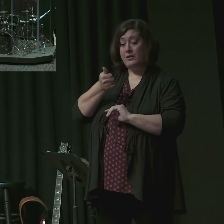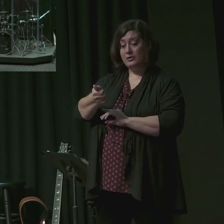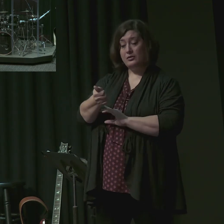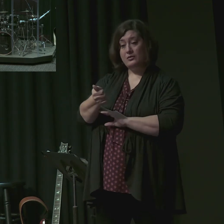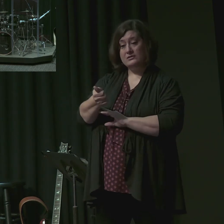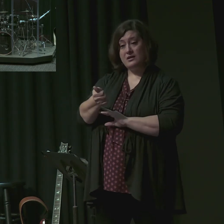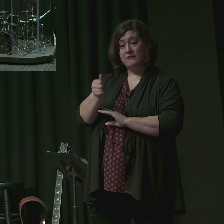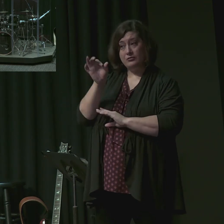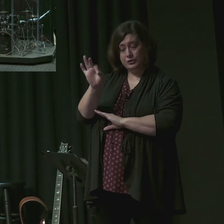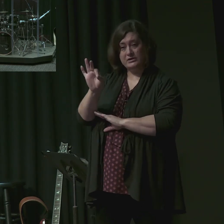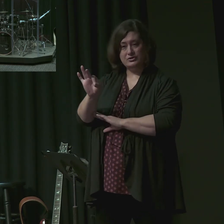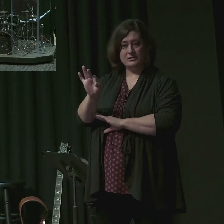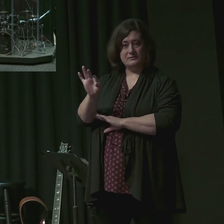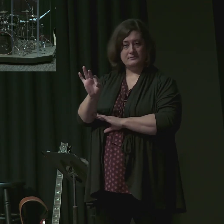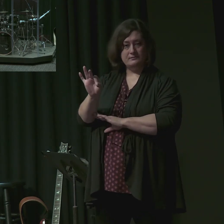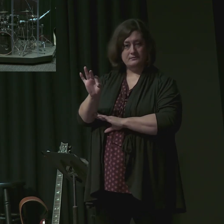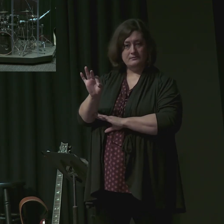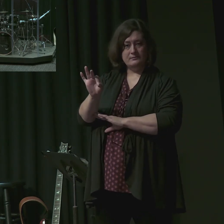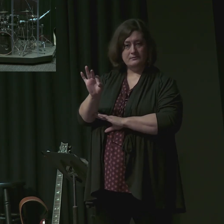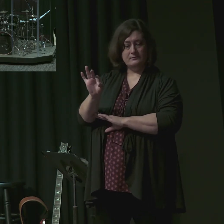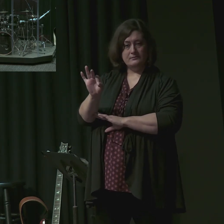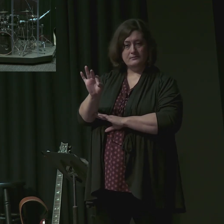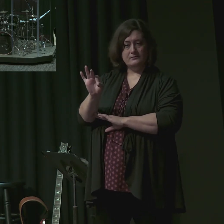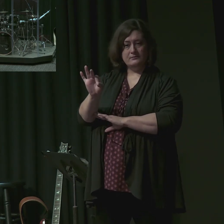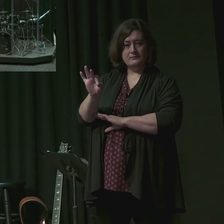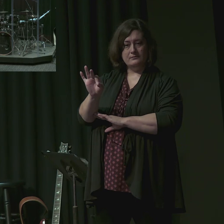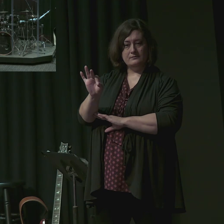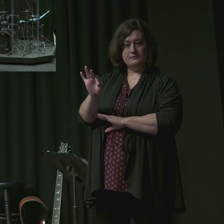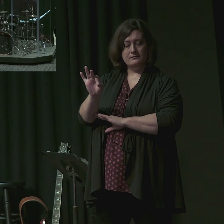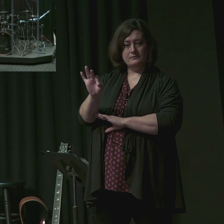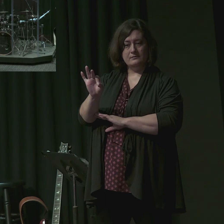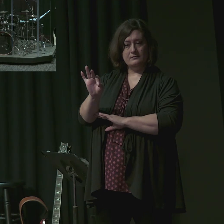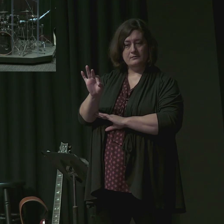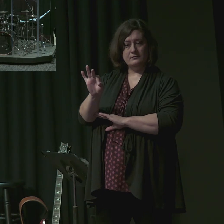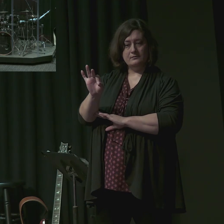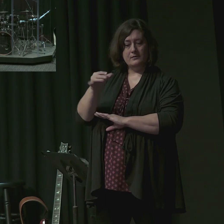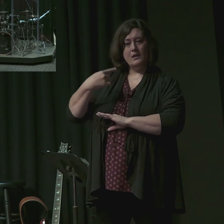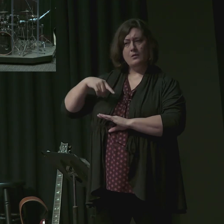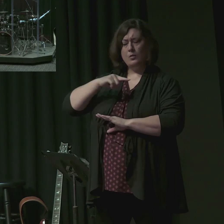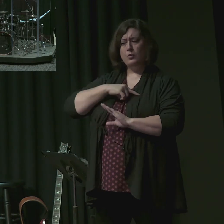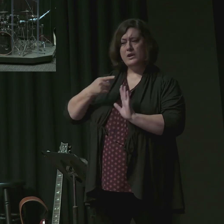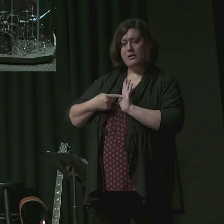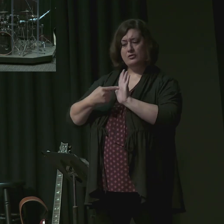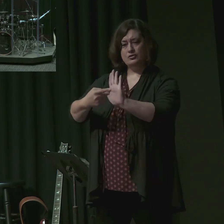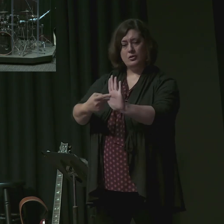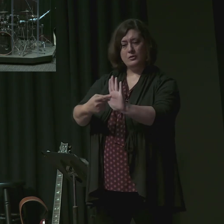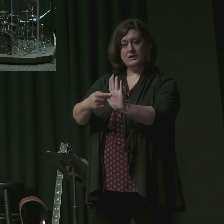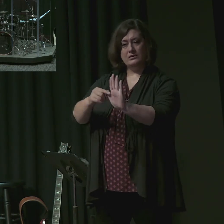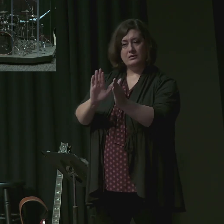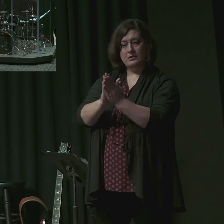ever may we be standing in front of His word.